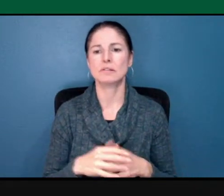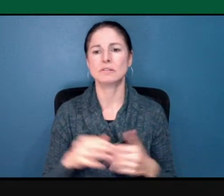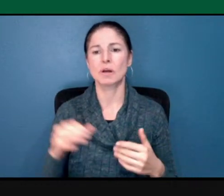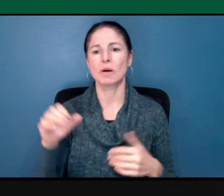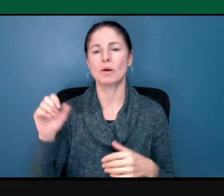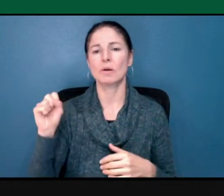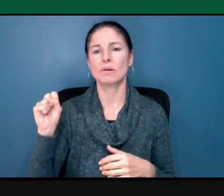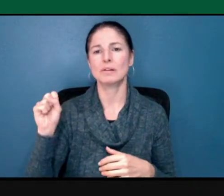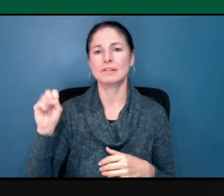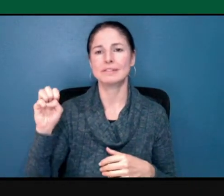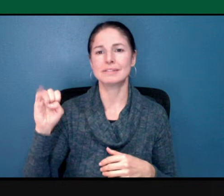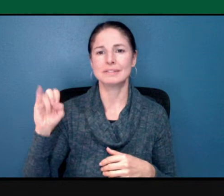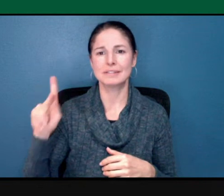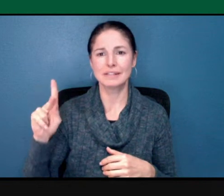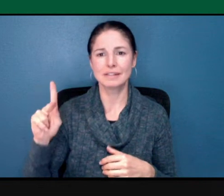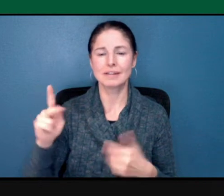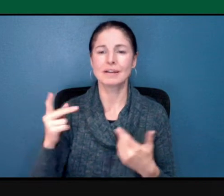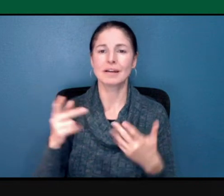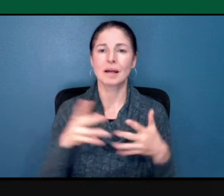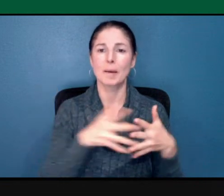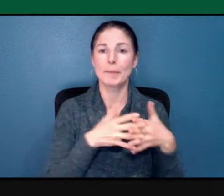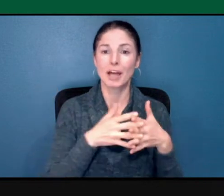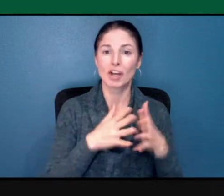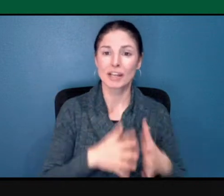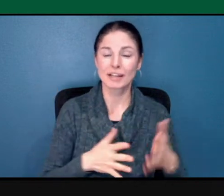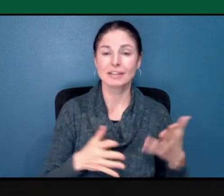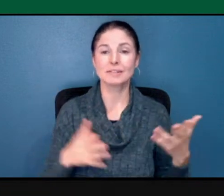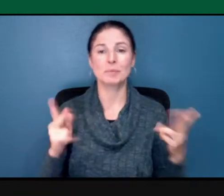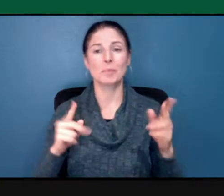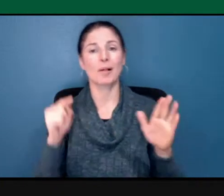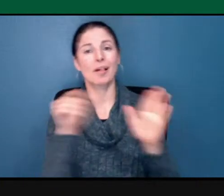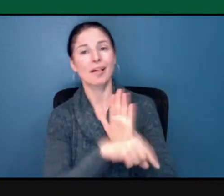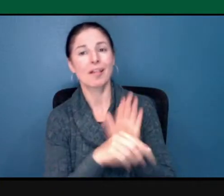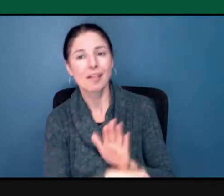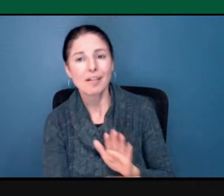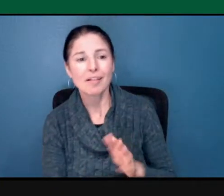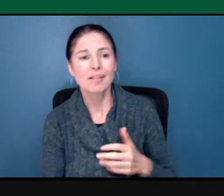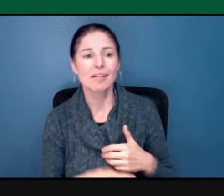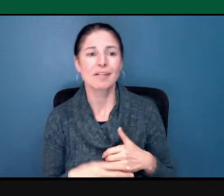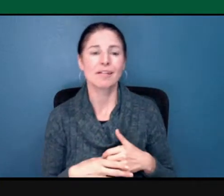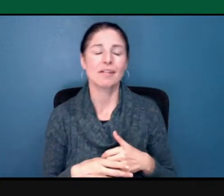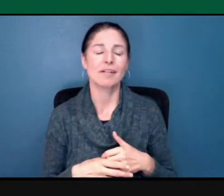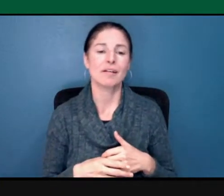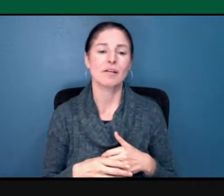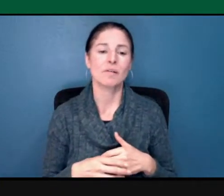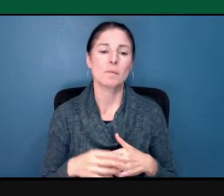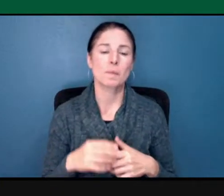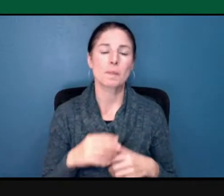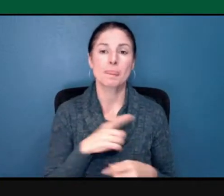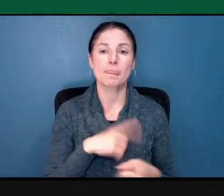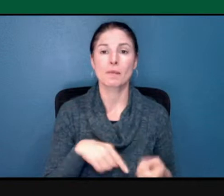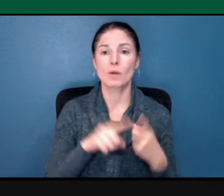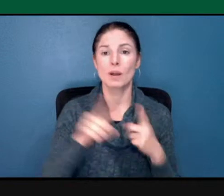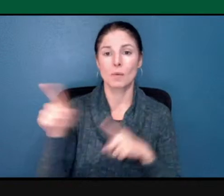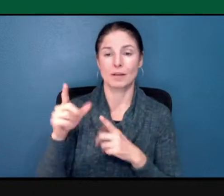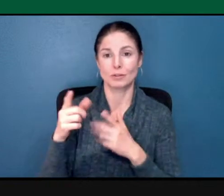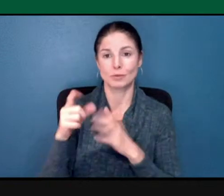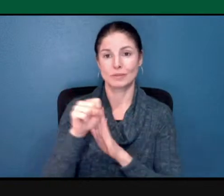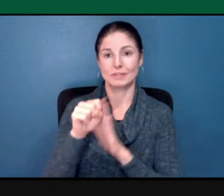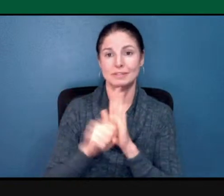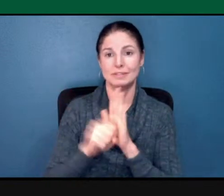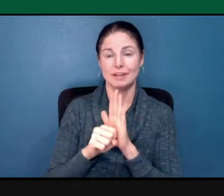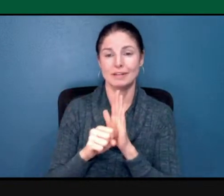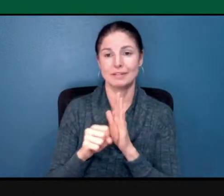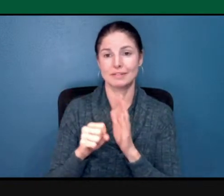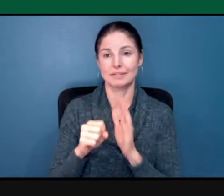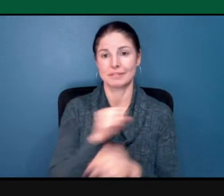the killing of Sikh Americans when I was in the State Senate, whether it was